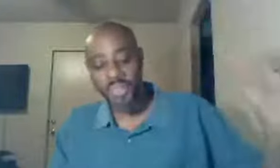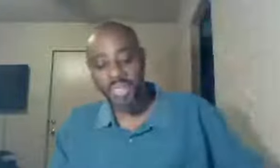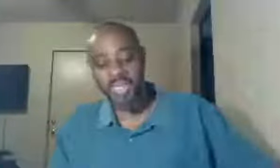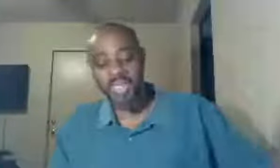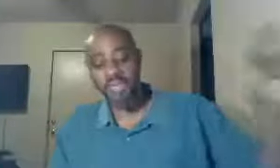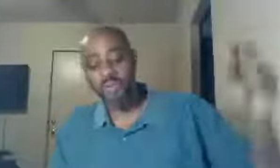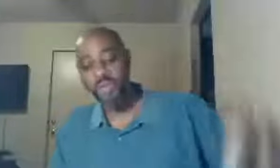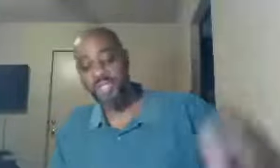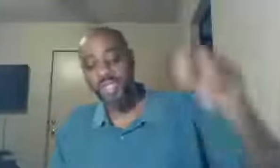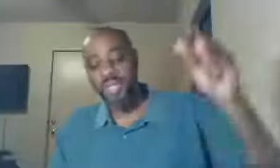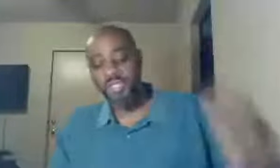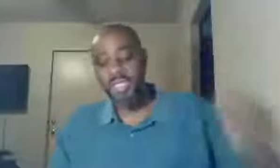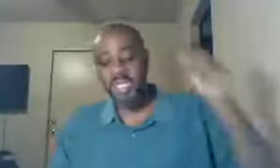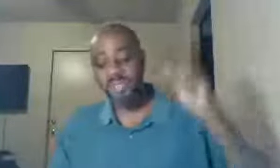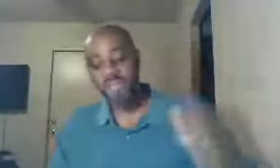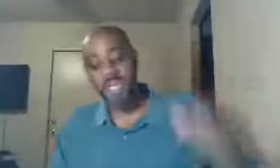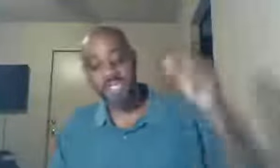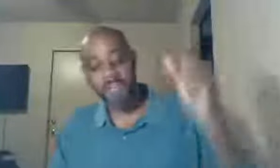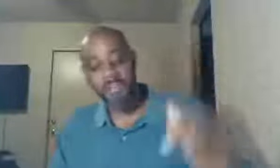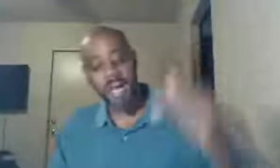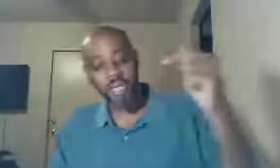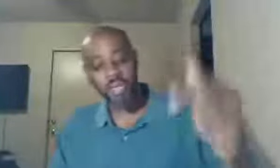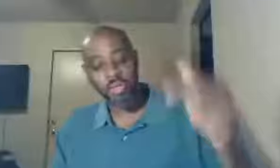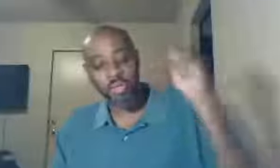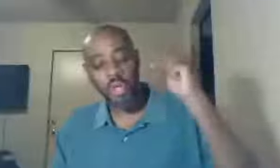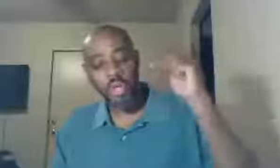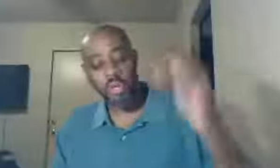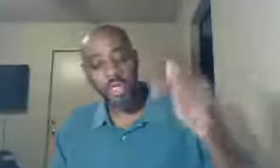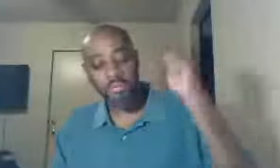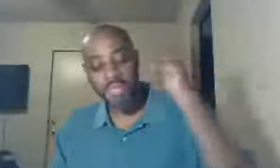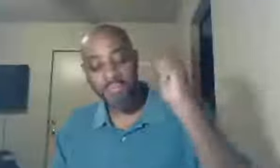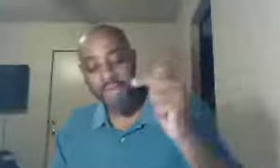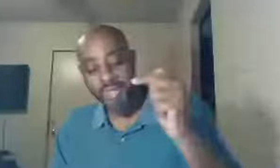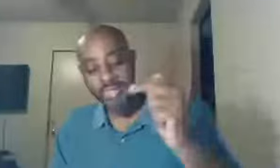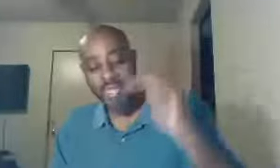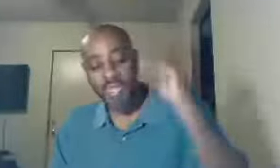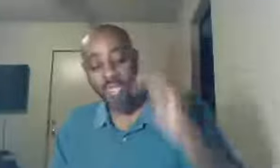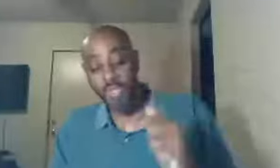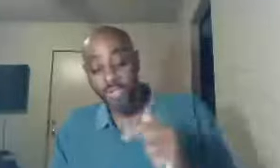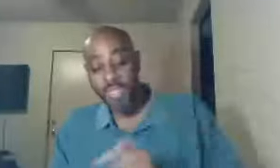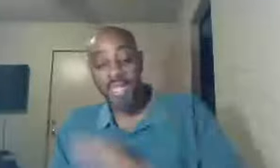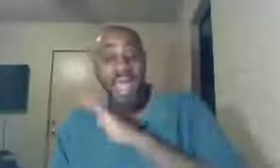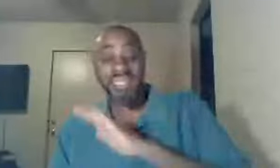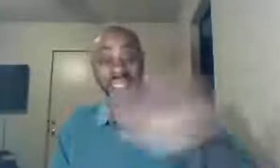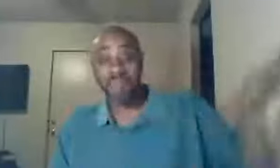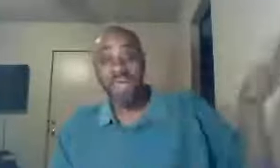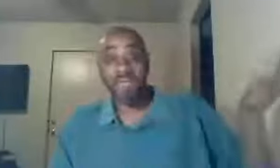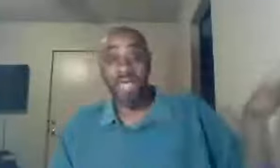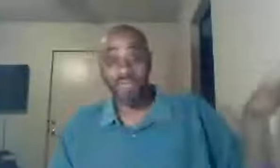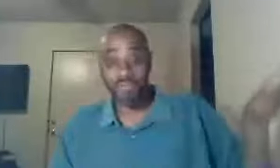anything, for which such a division among you, would be merited, including, I didn't baptize you,